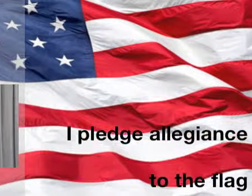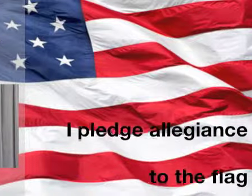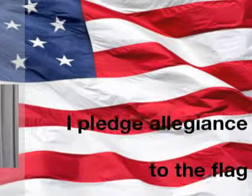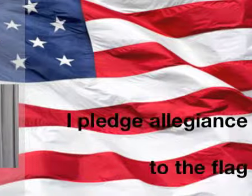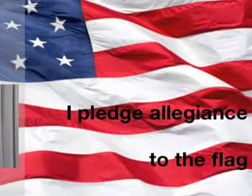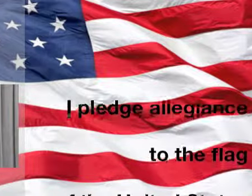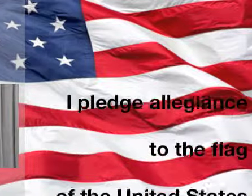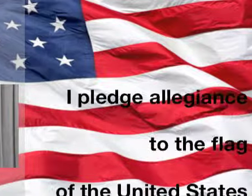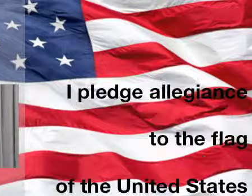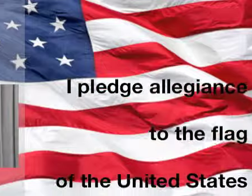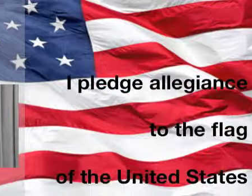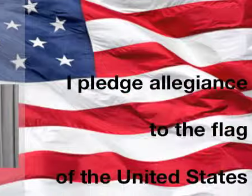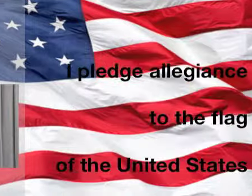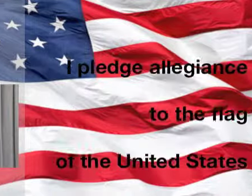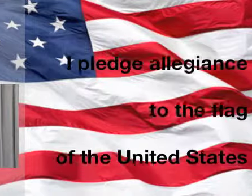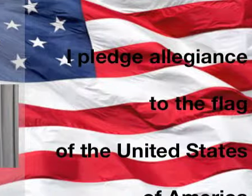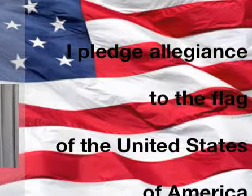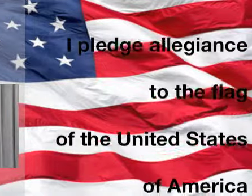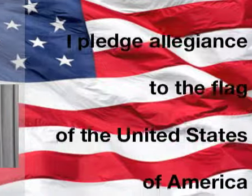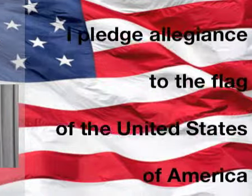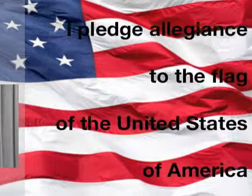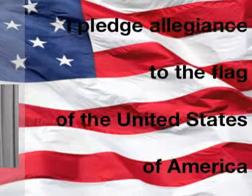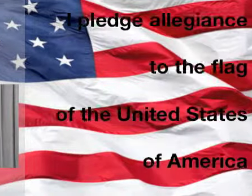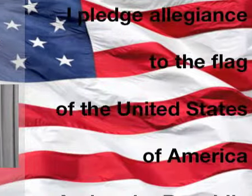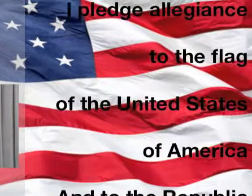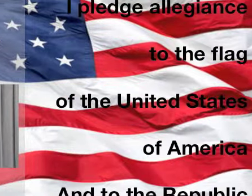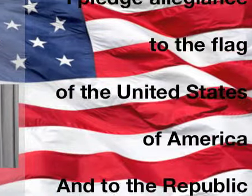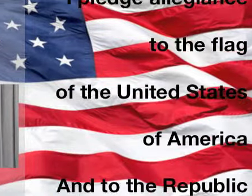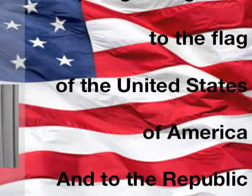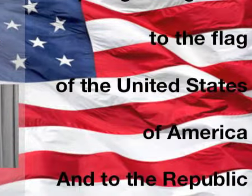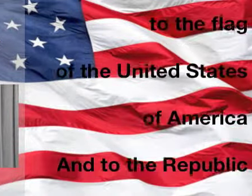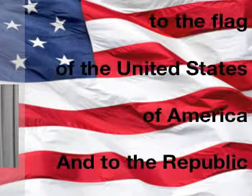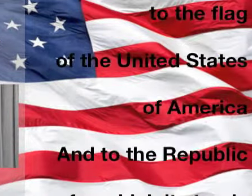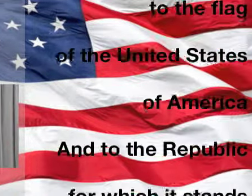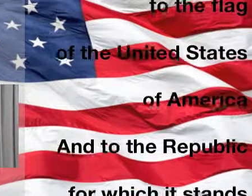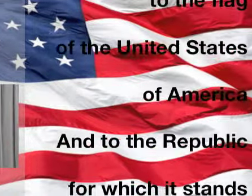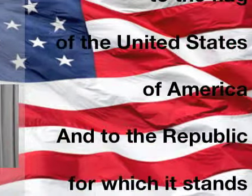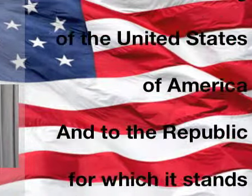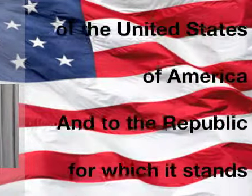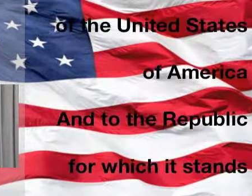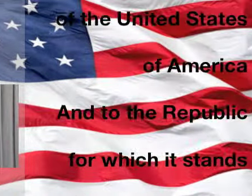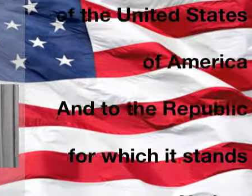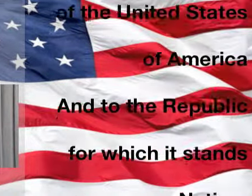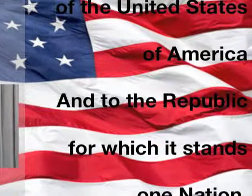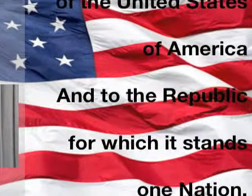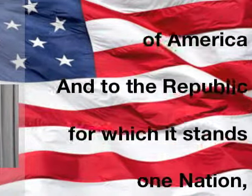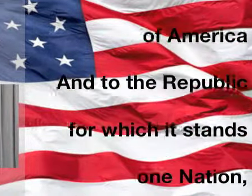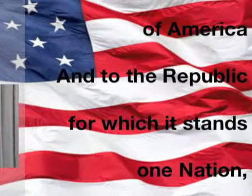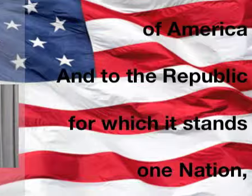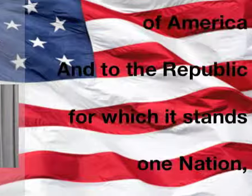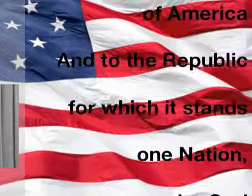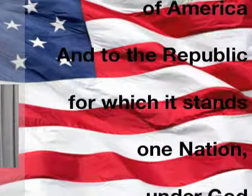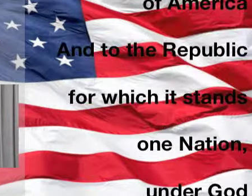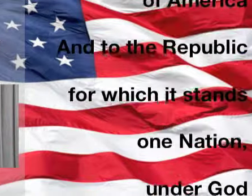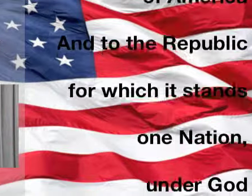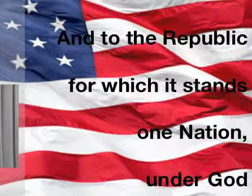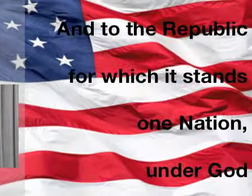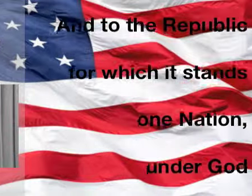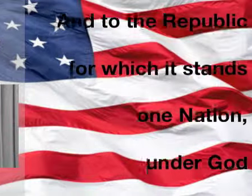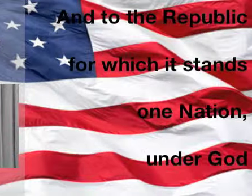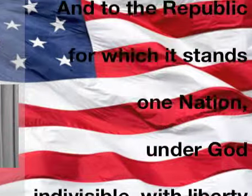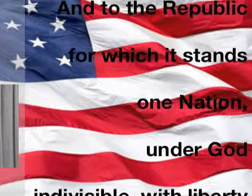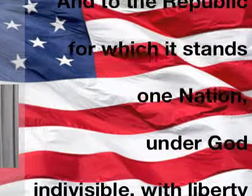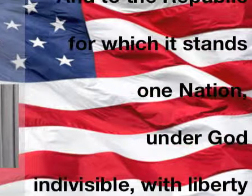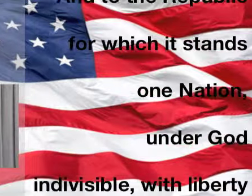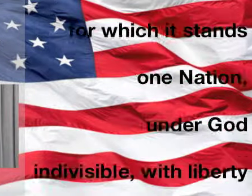I pledge allegiance to the flag of the United States of America and